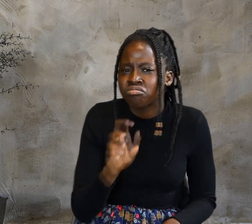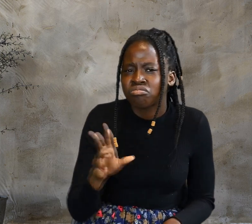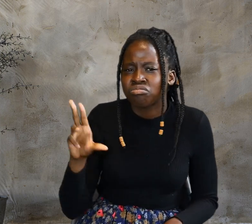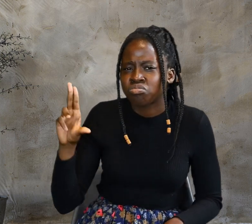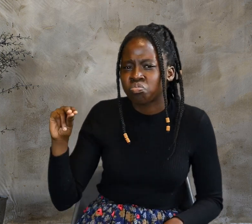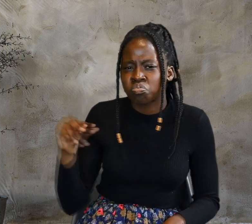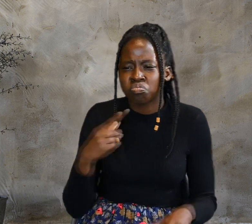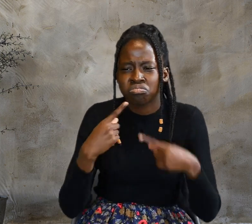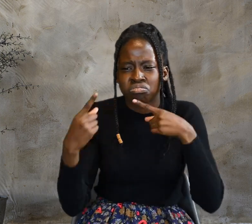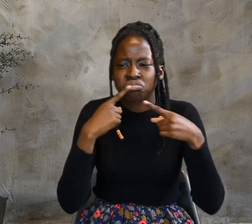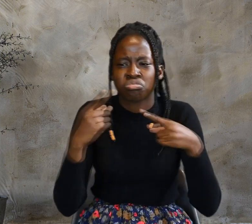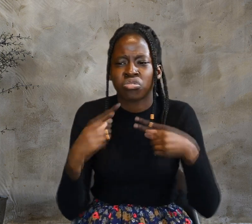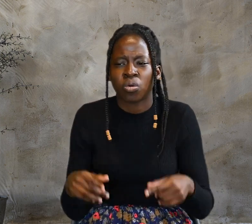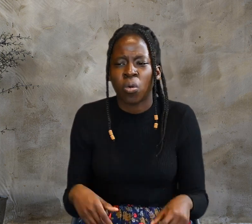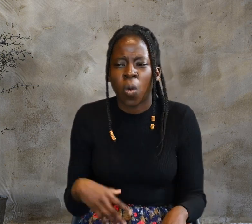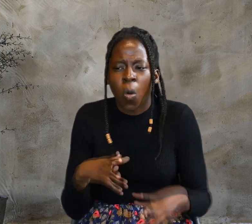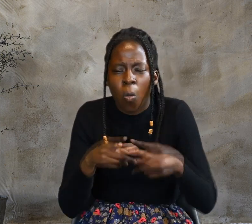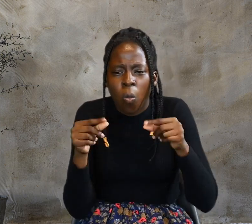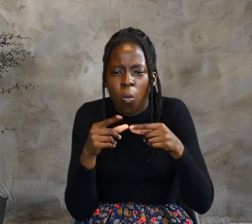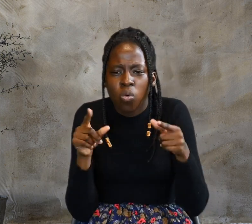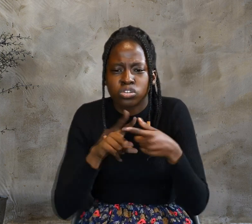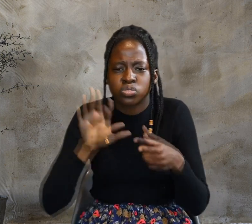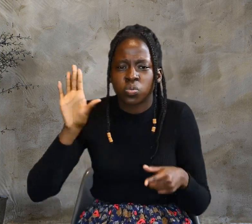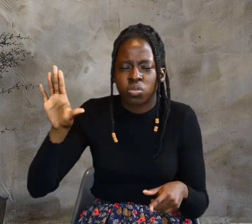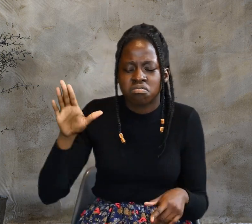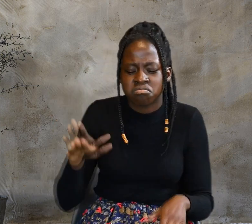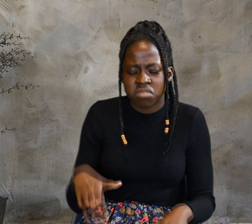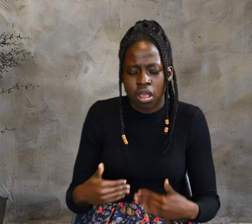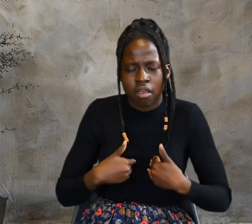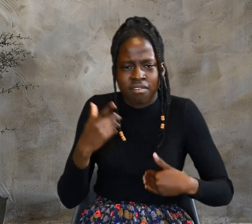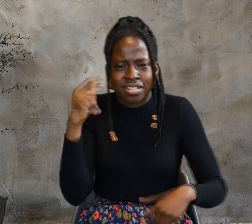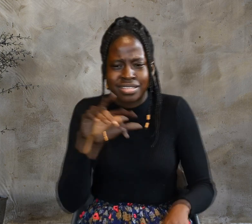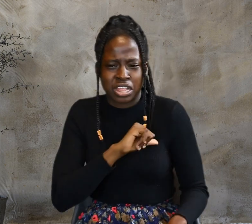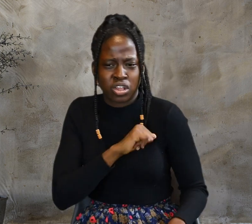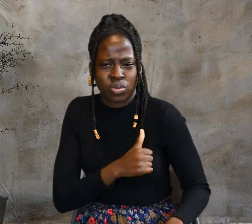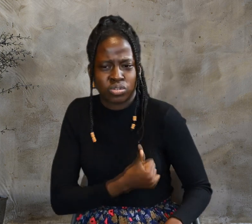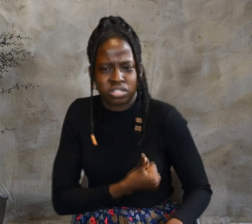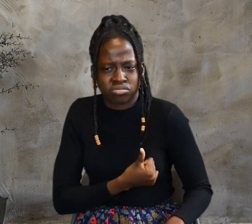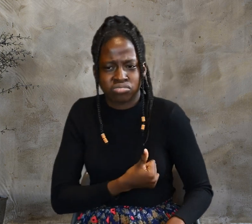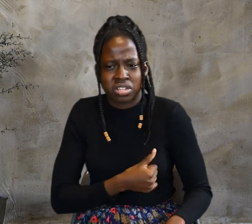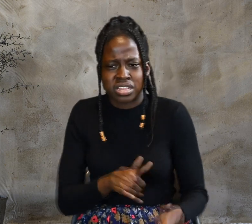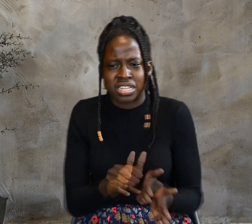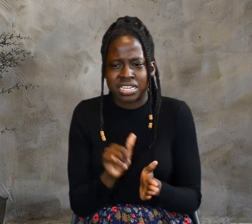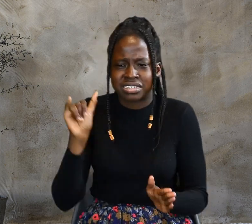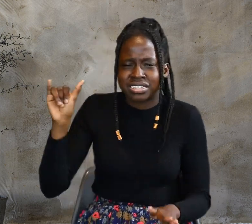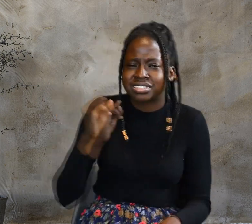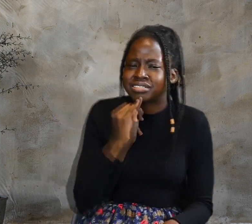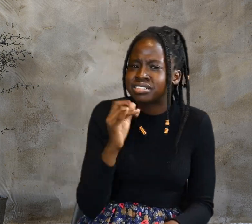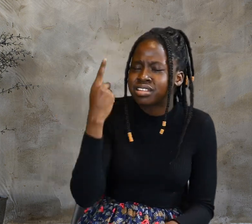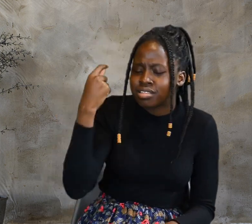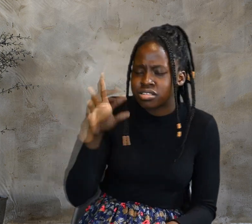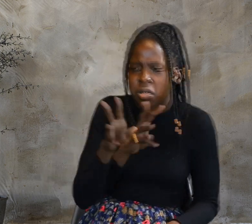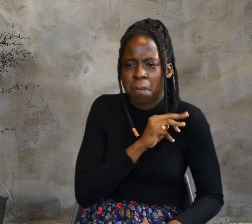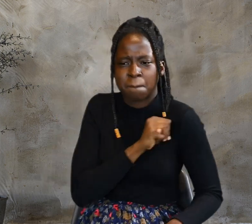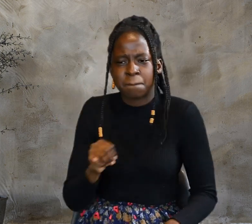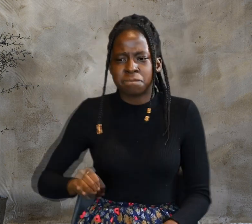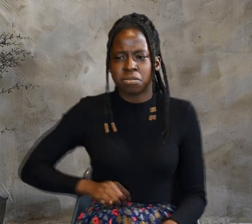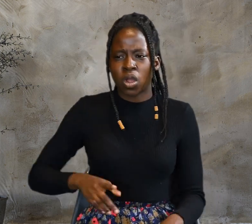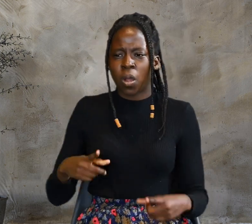he is the Messiah? But we know where this man is from. When the